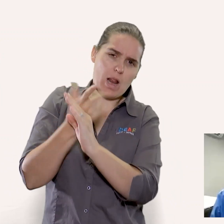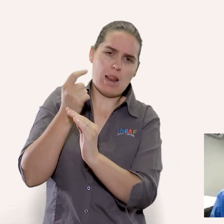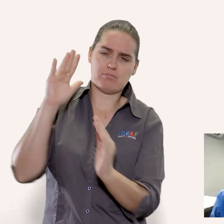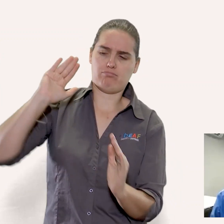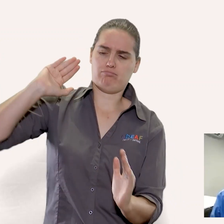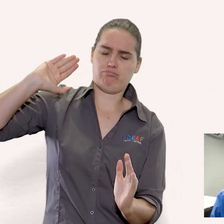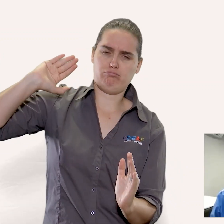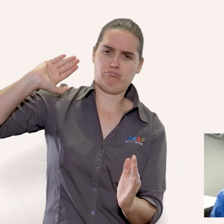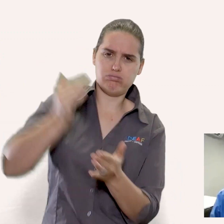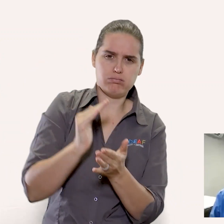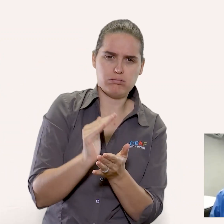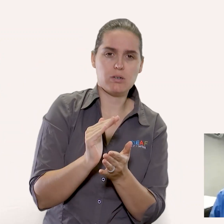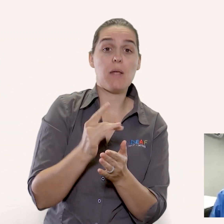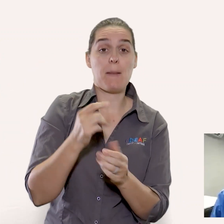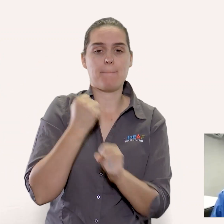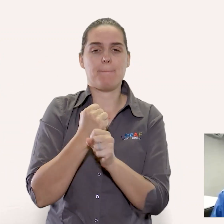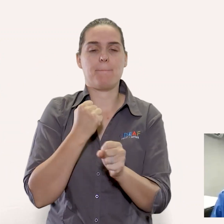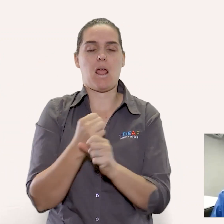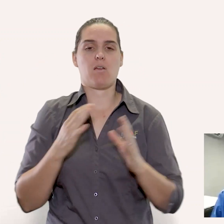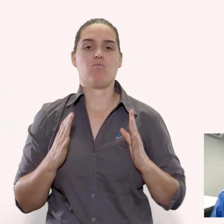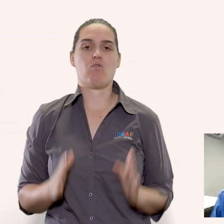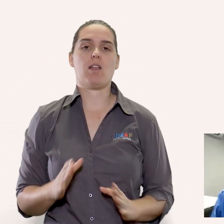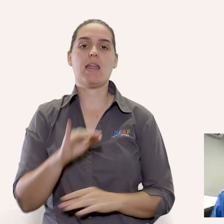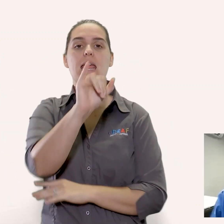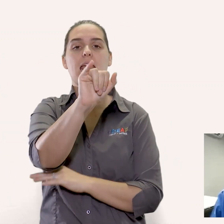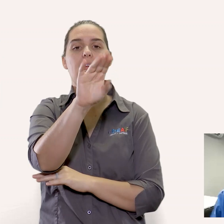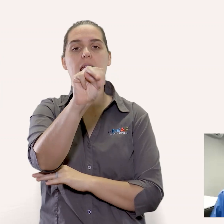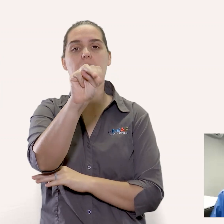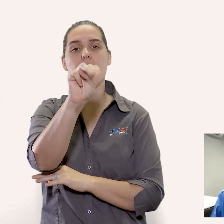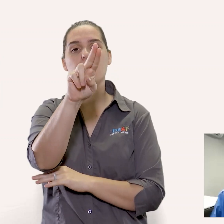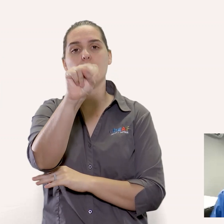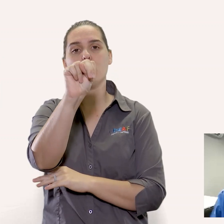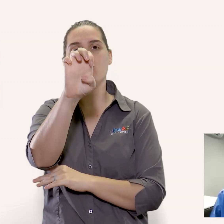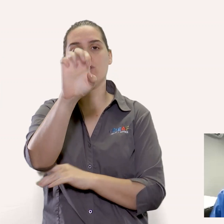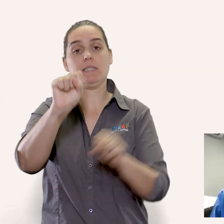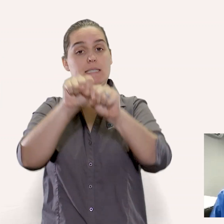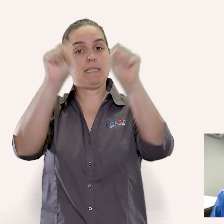so that it does not affect you and actually reduce your